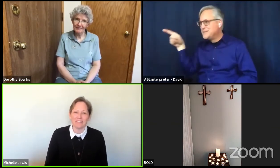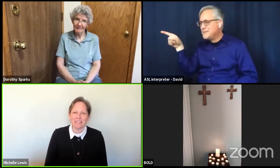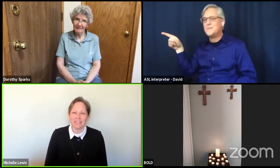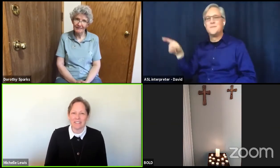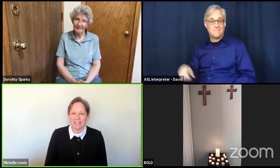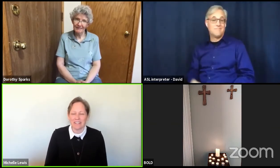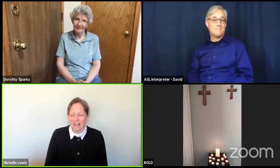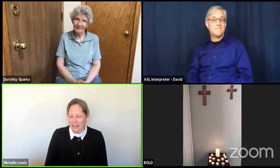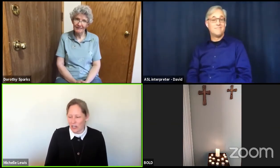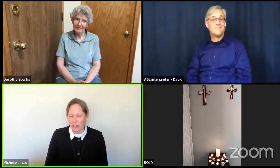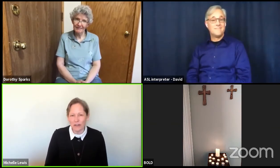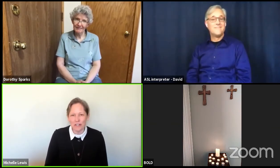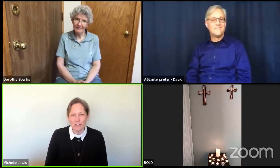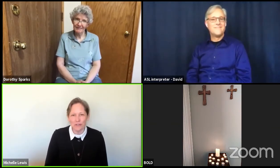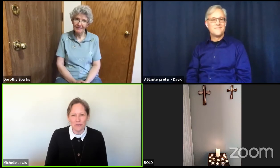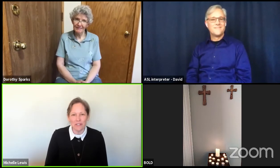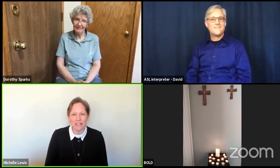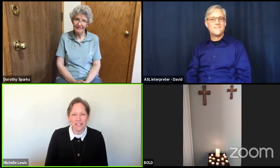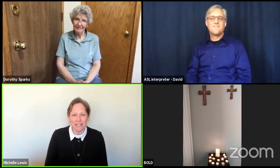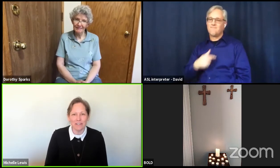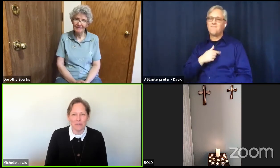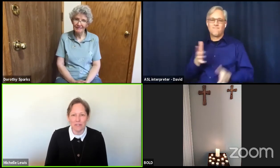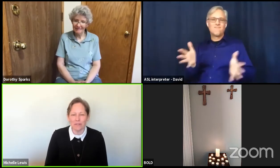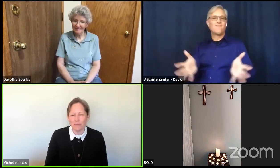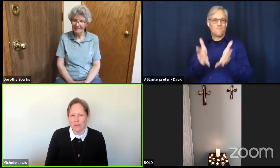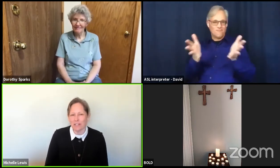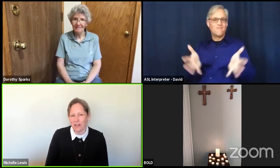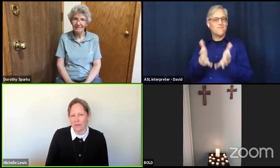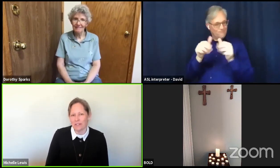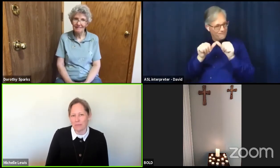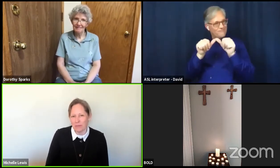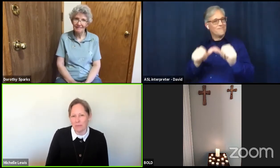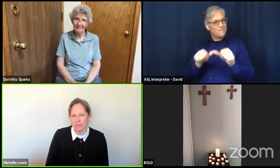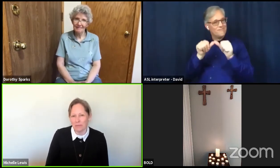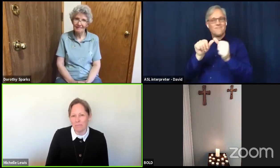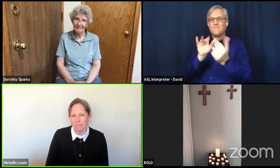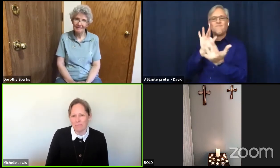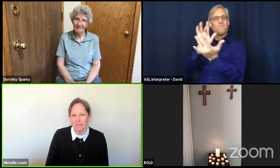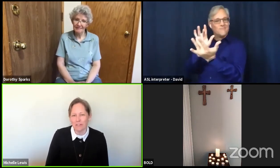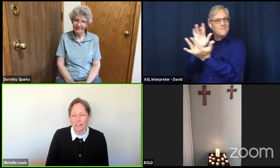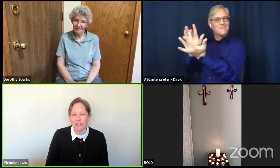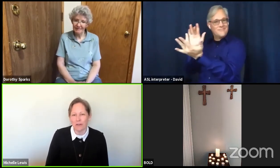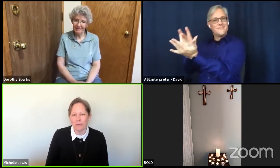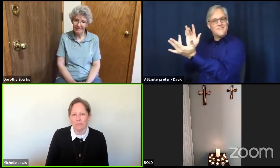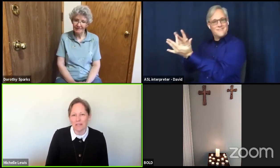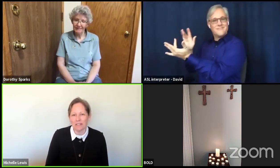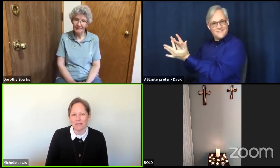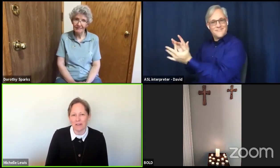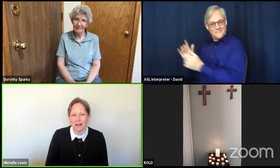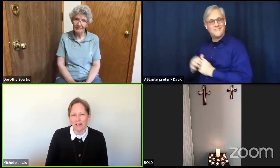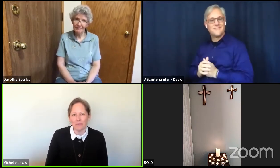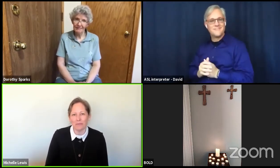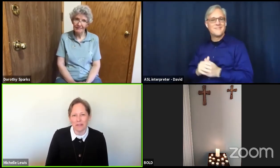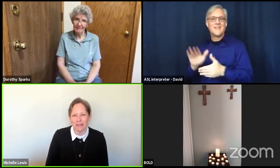i encourage you to continue to reach out to people to share the peace of god with them